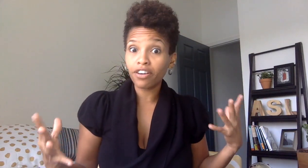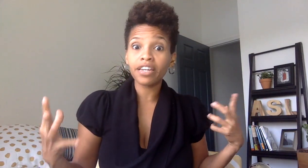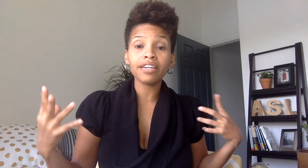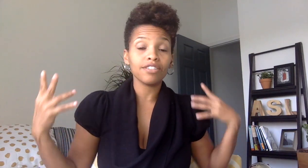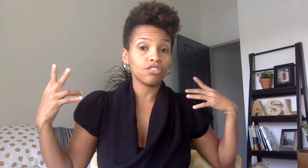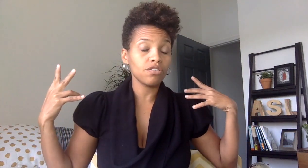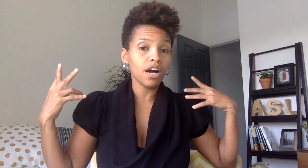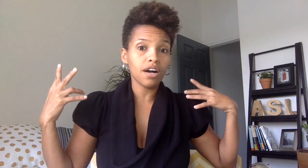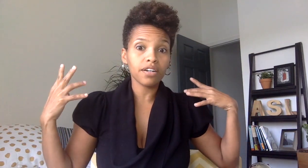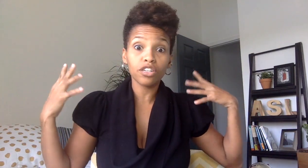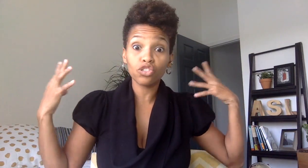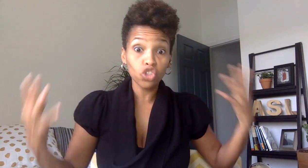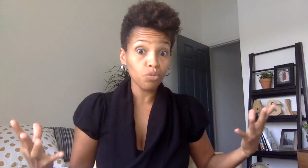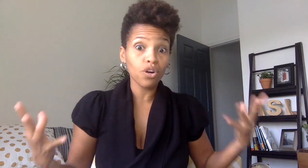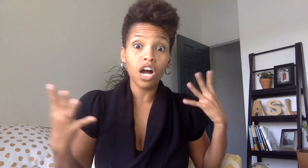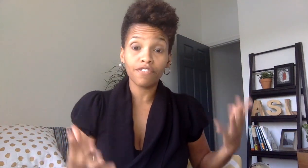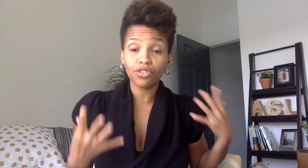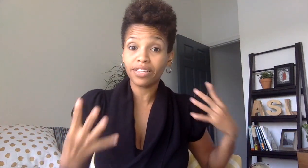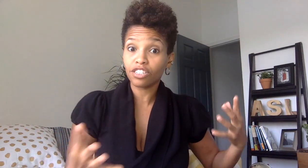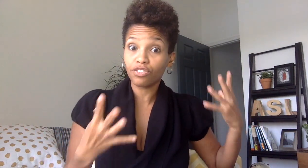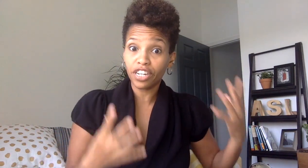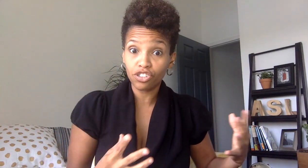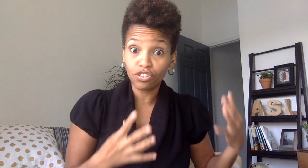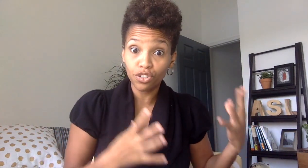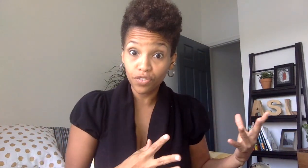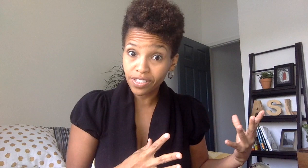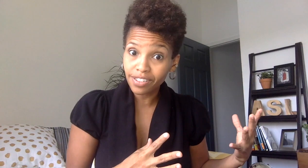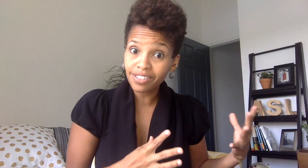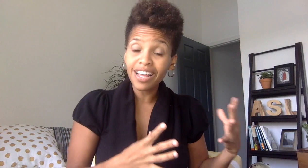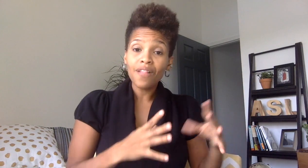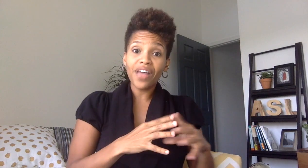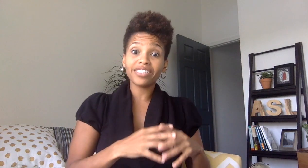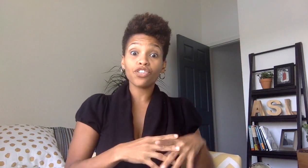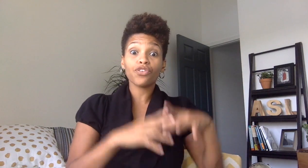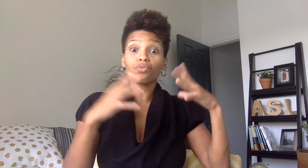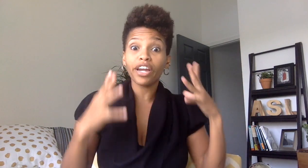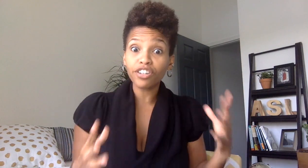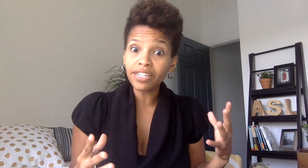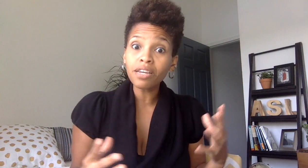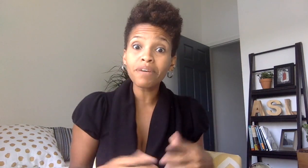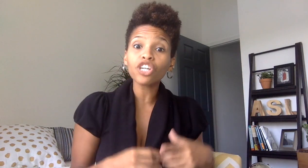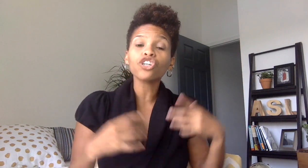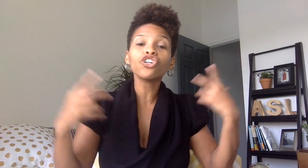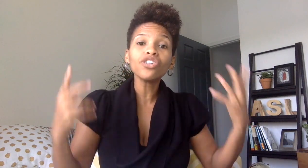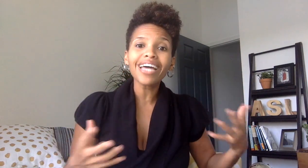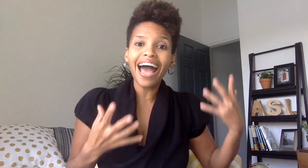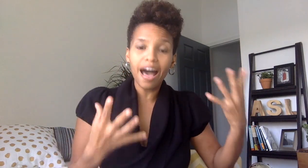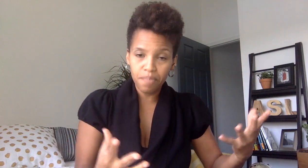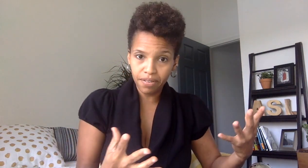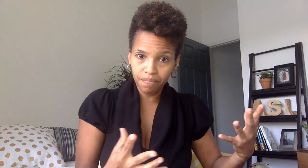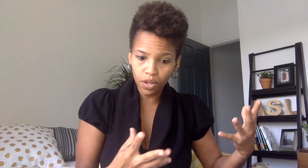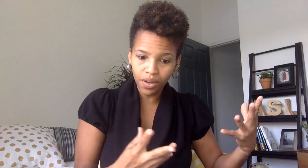consumer of transliteration services that's the rarity but it could happen okay